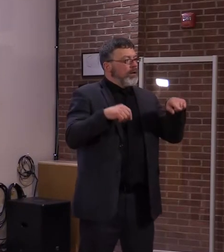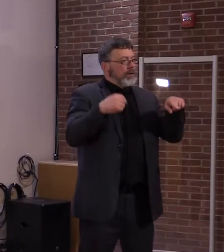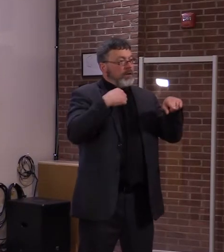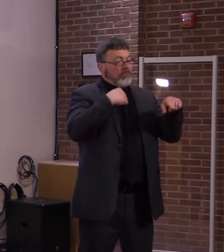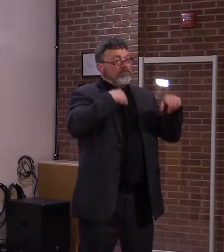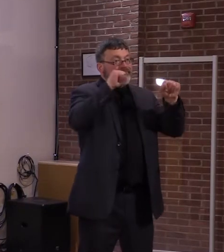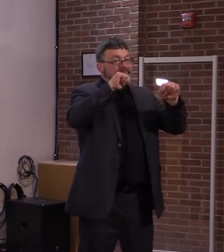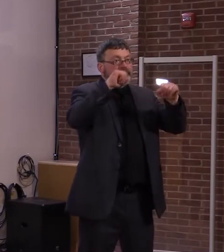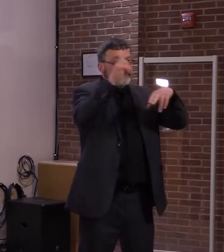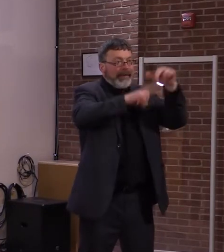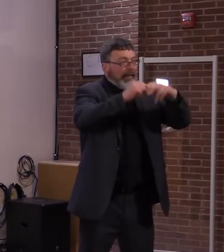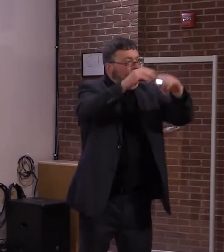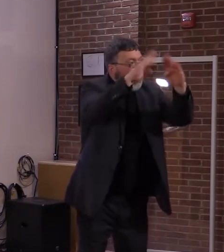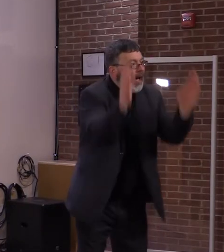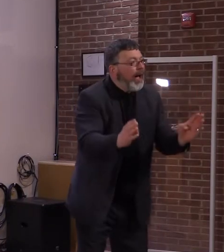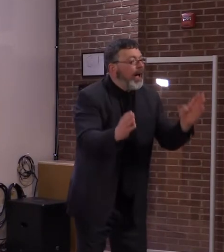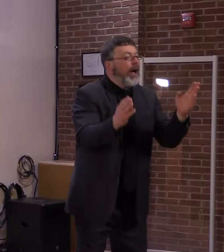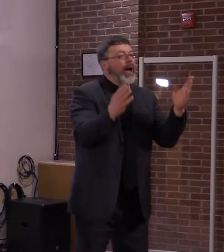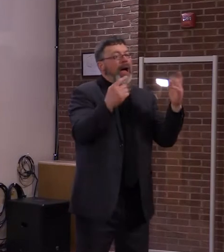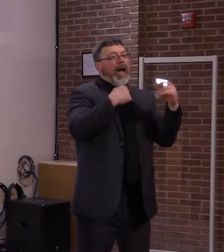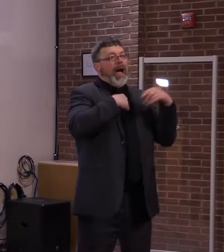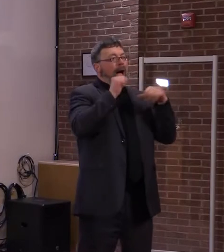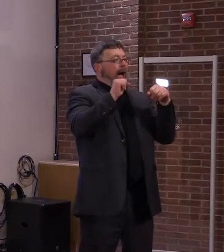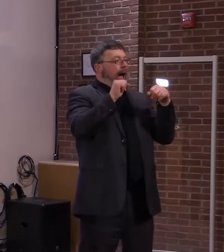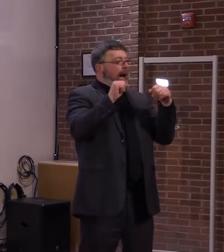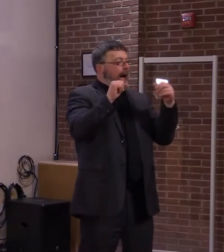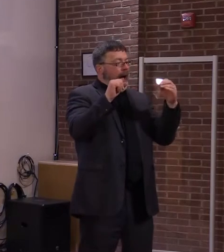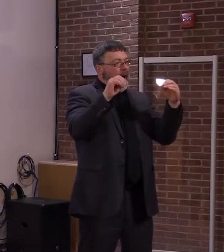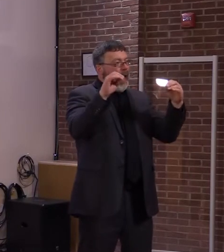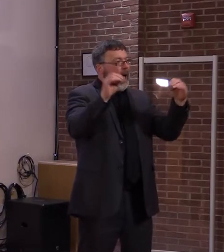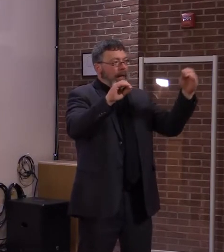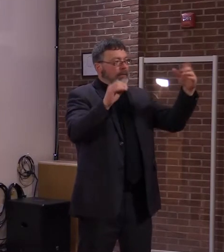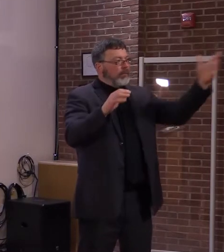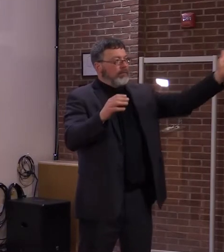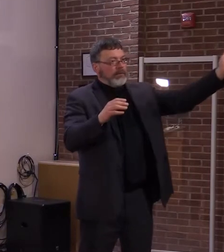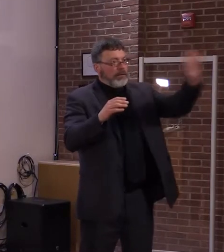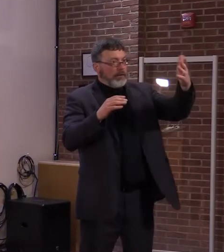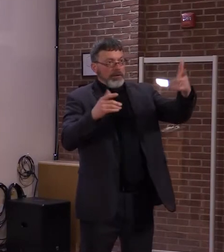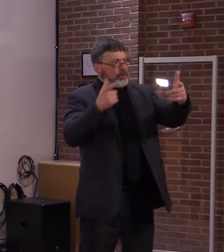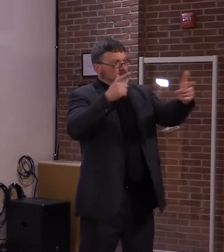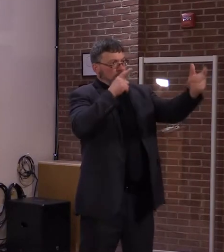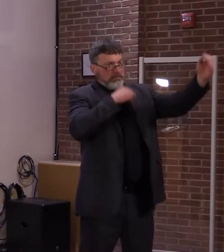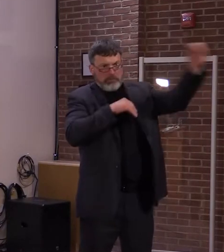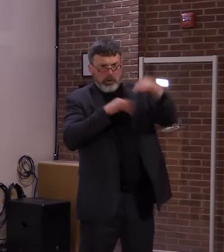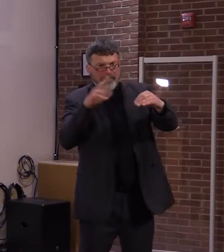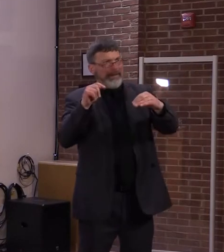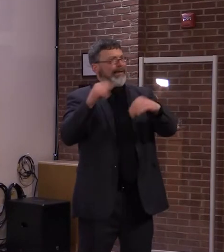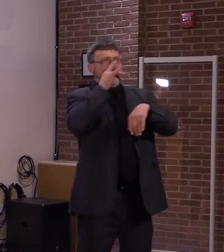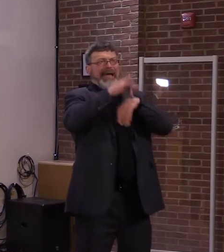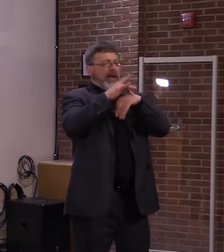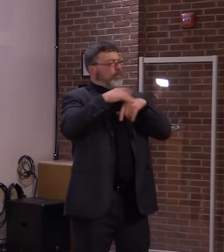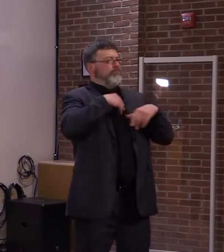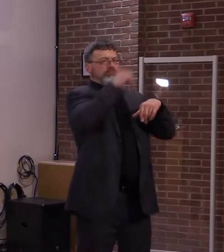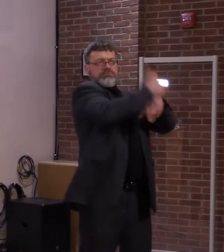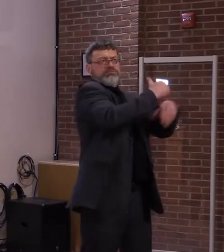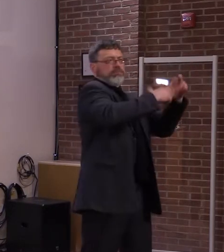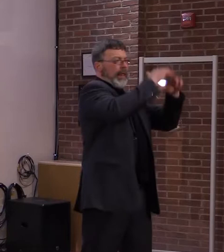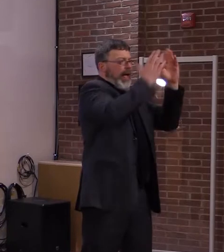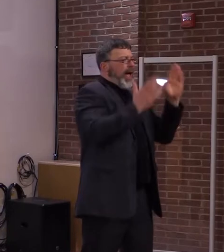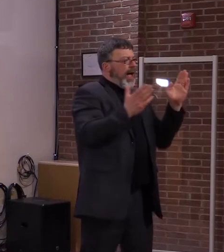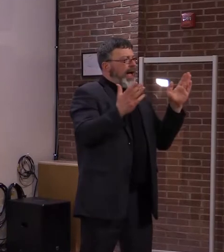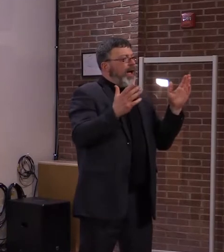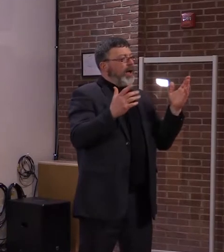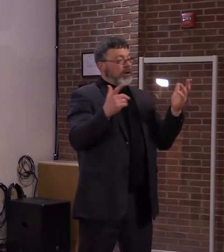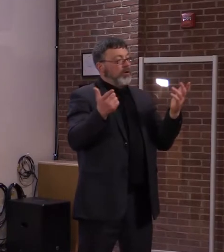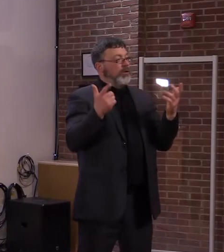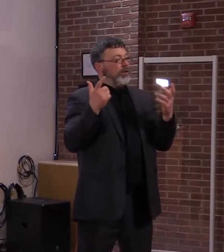housing is going to be important. If we want to have broadband, which has precluded some people from coming and living in Vermont,